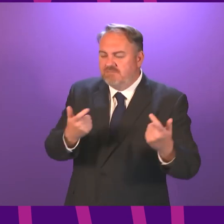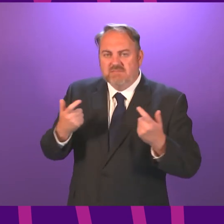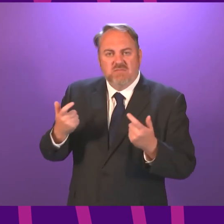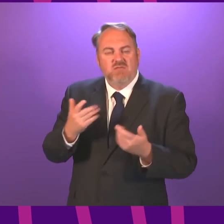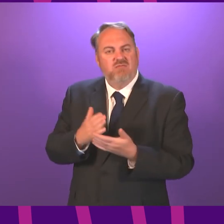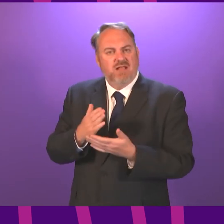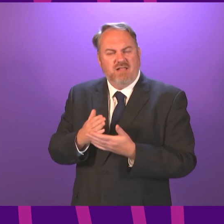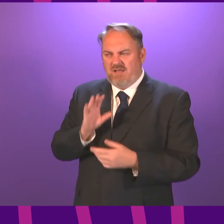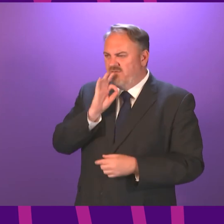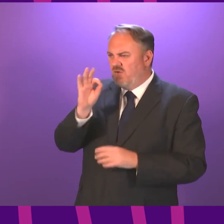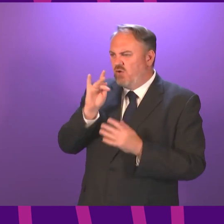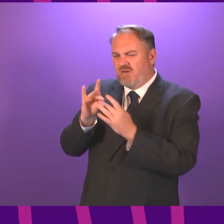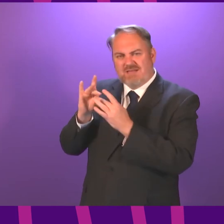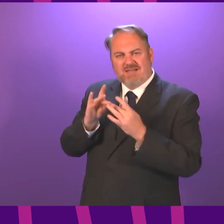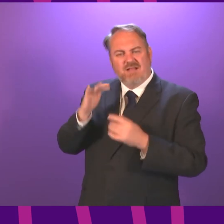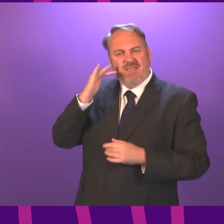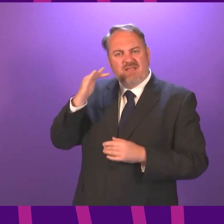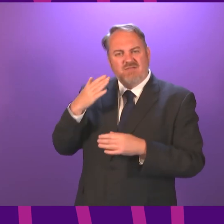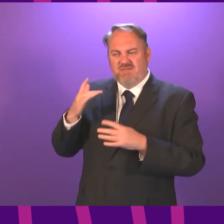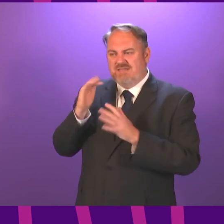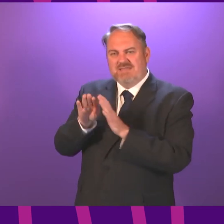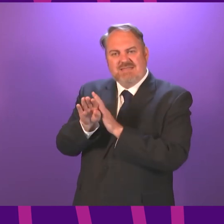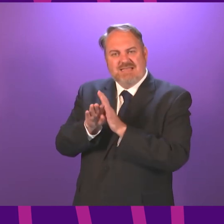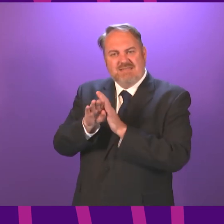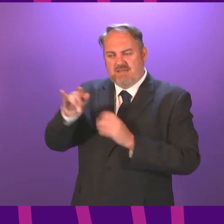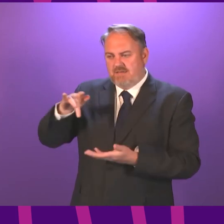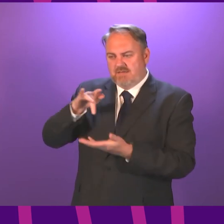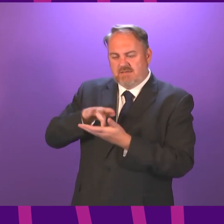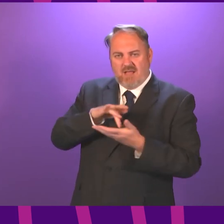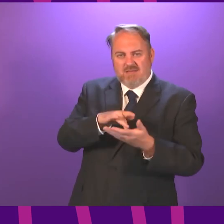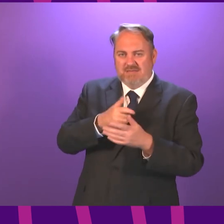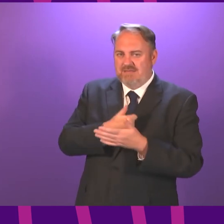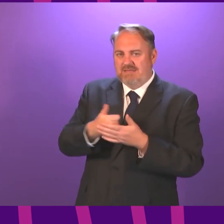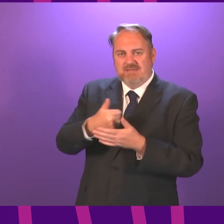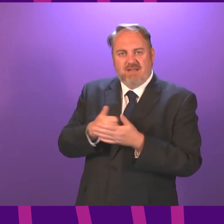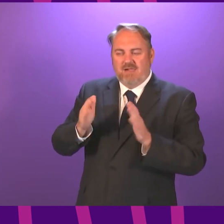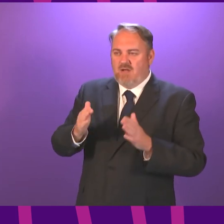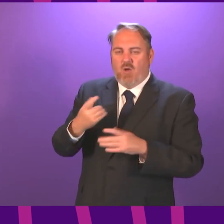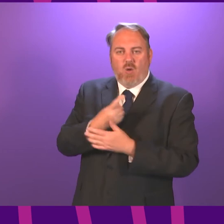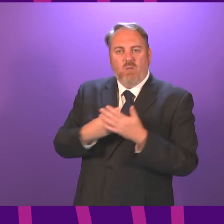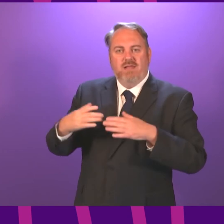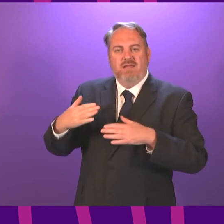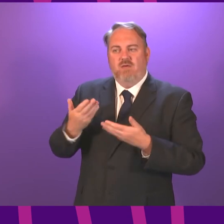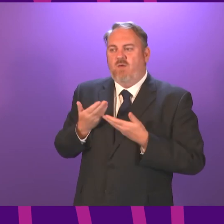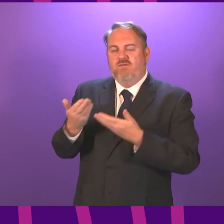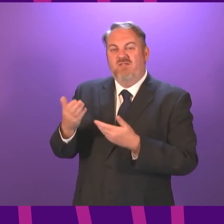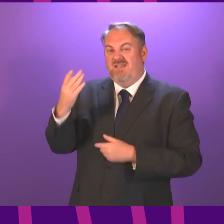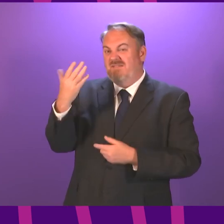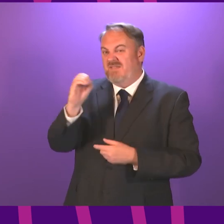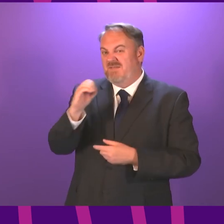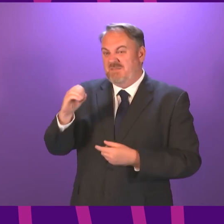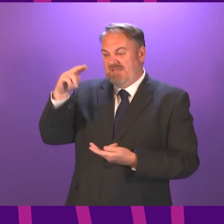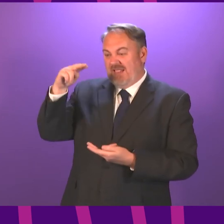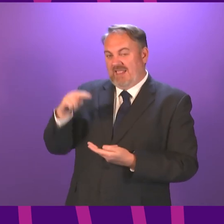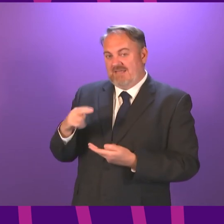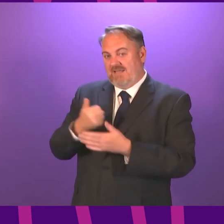theory sites in Scotland is still at 50% as a result of the Scottish government's two metre physical distancing restrictions despite